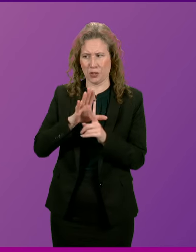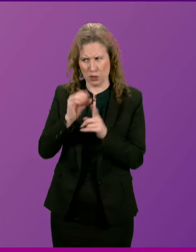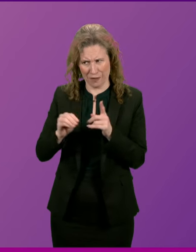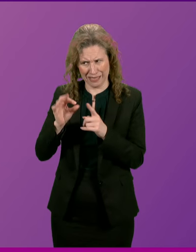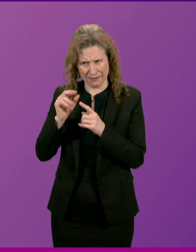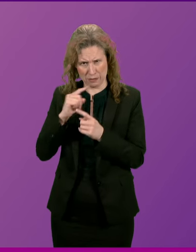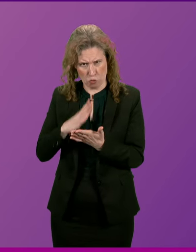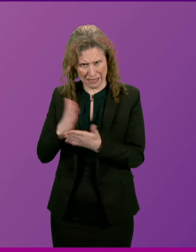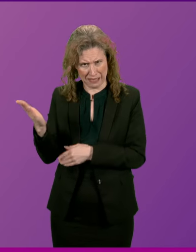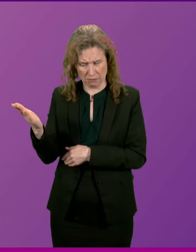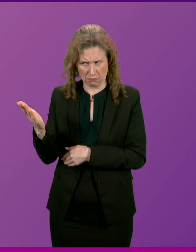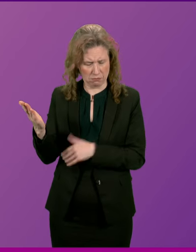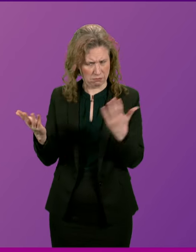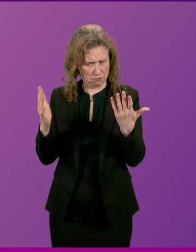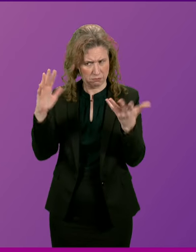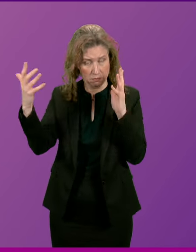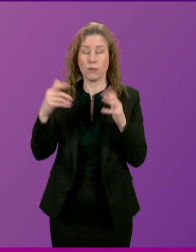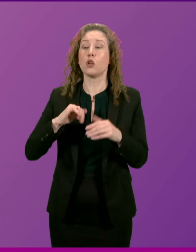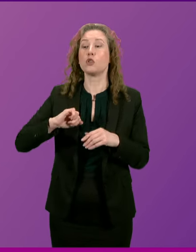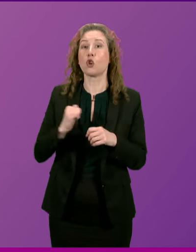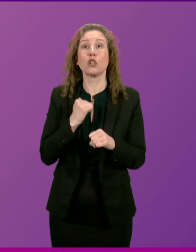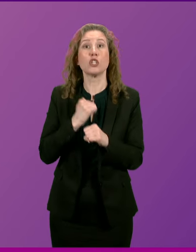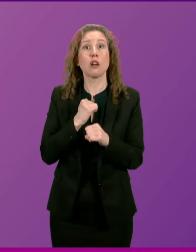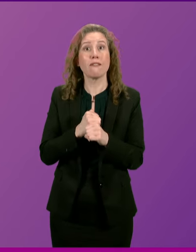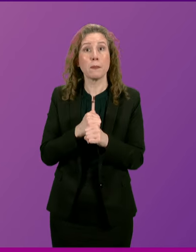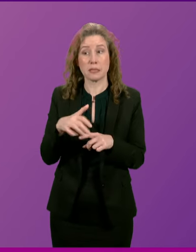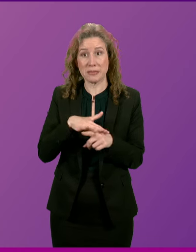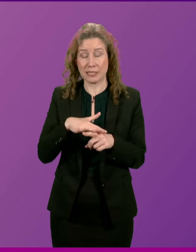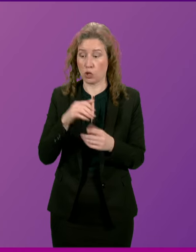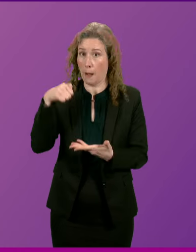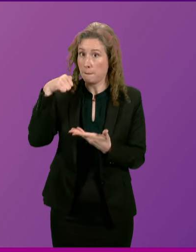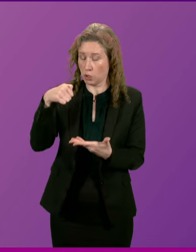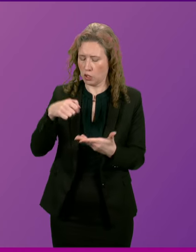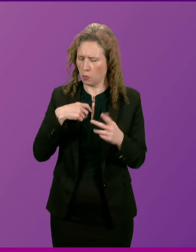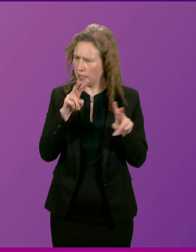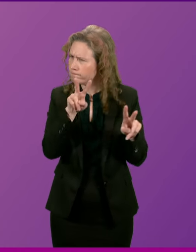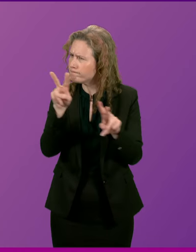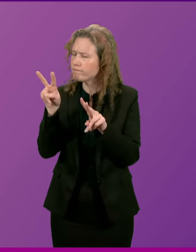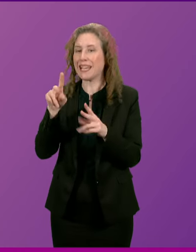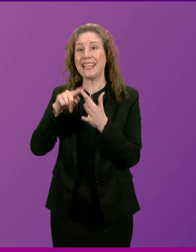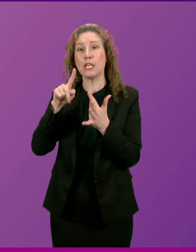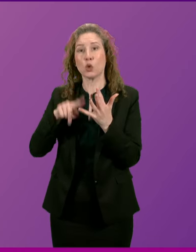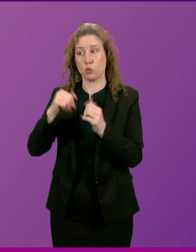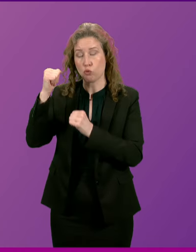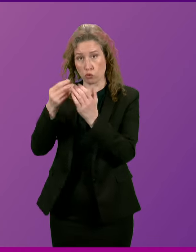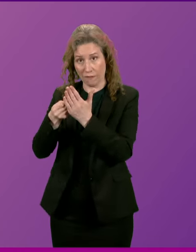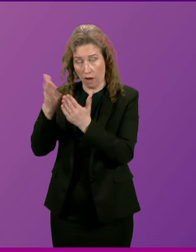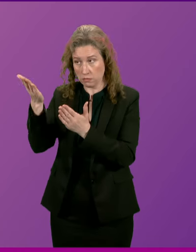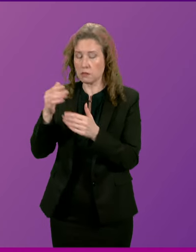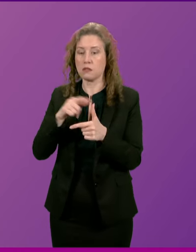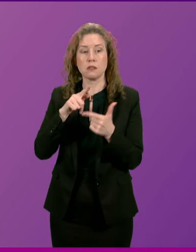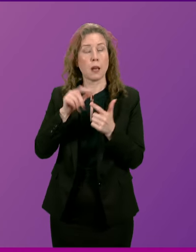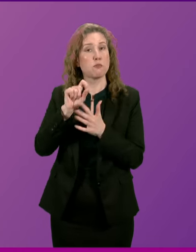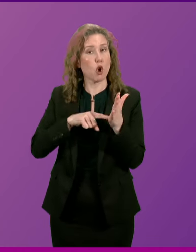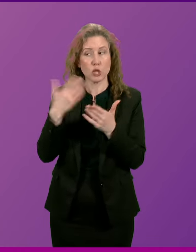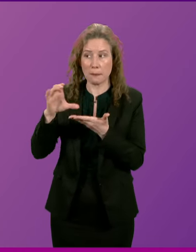were promising. When it comes to the Scottish Government's position on the budget, we look at the EU's structural funds, look at the projects that have benefited